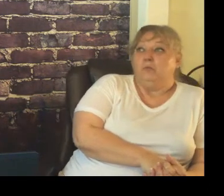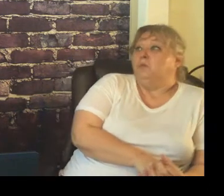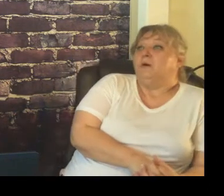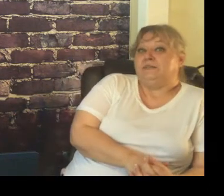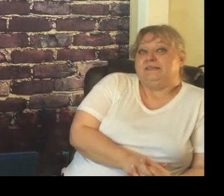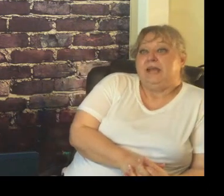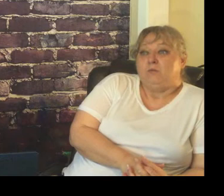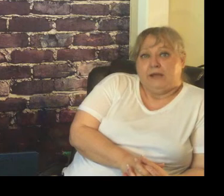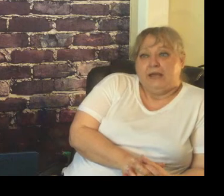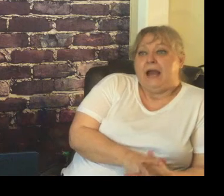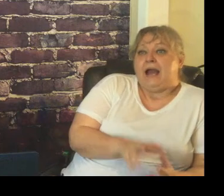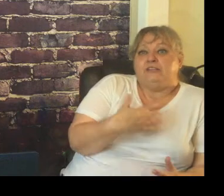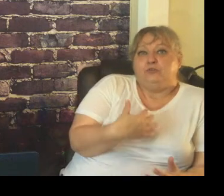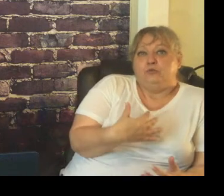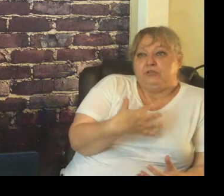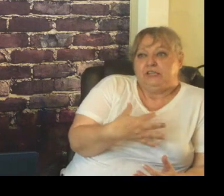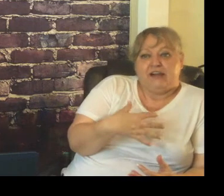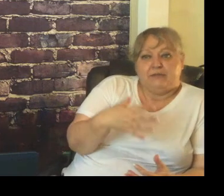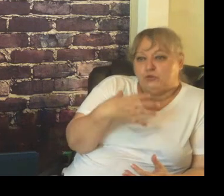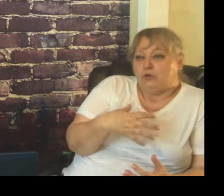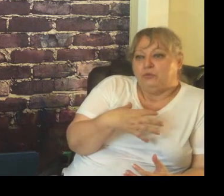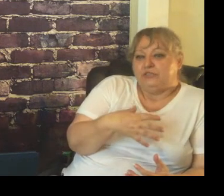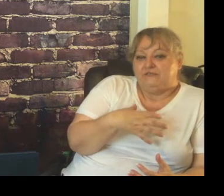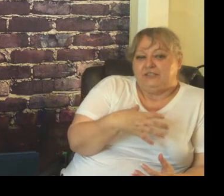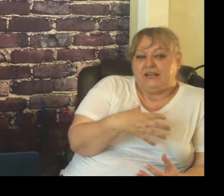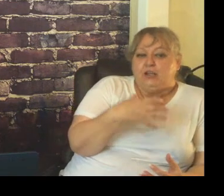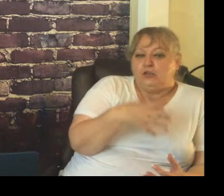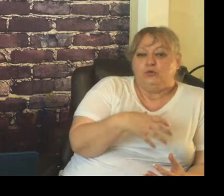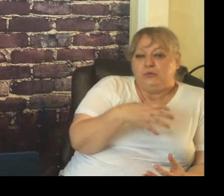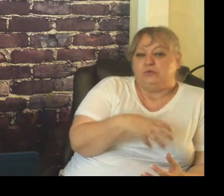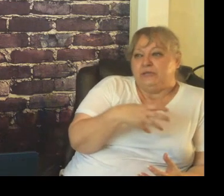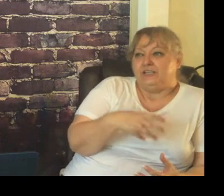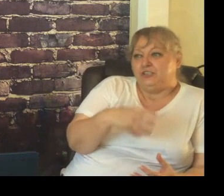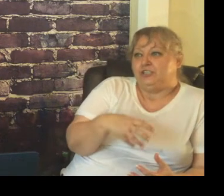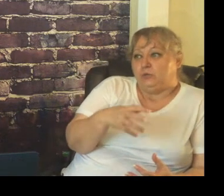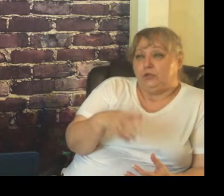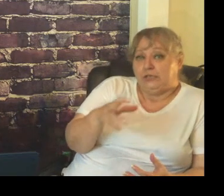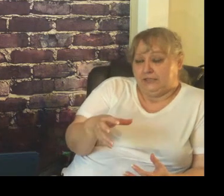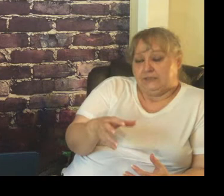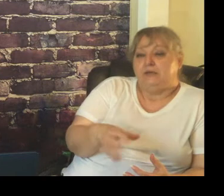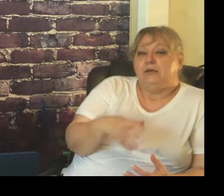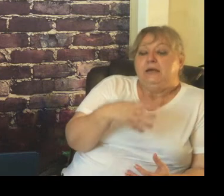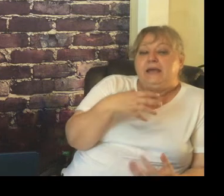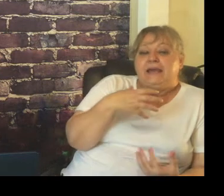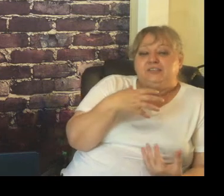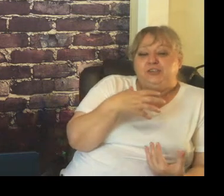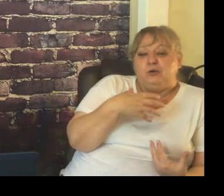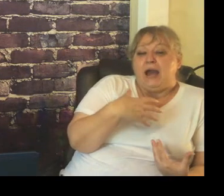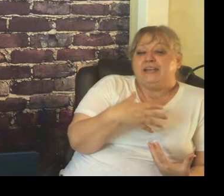well the same way I do believe I'm strong believer that you build relationship with your kids so I